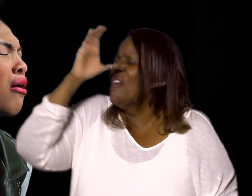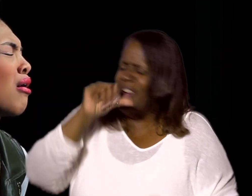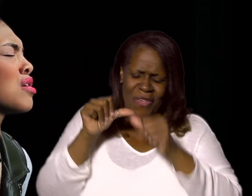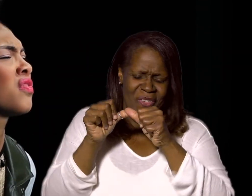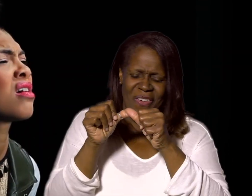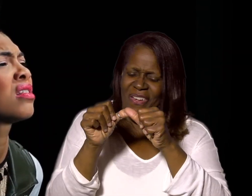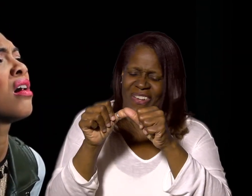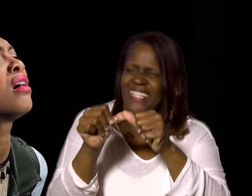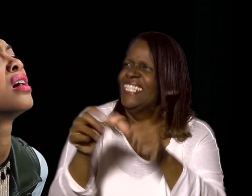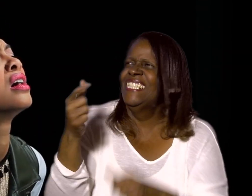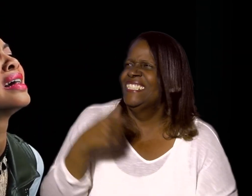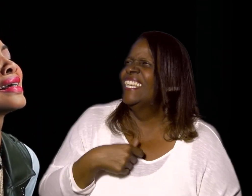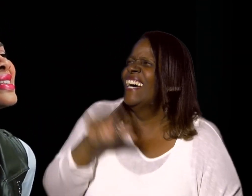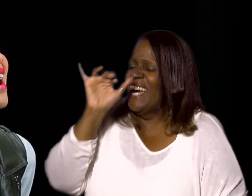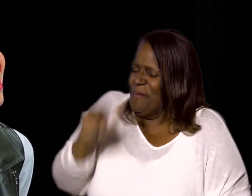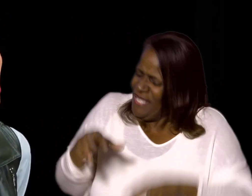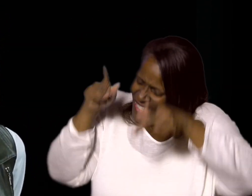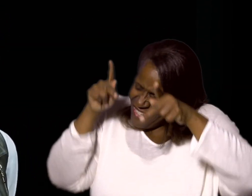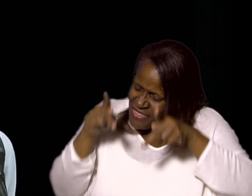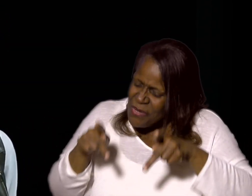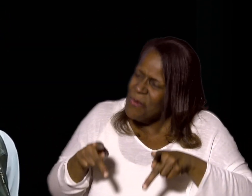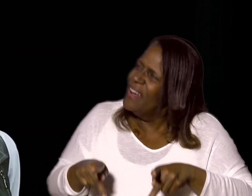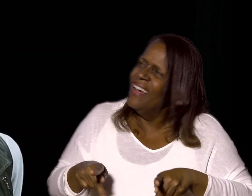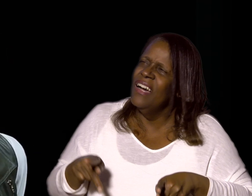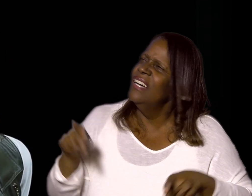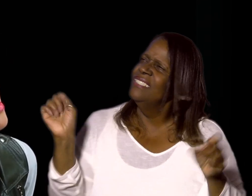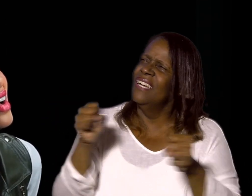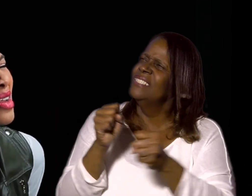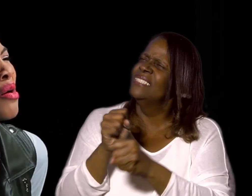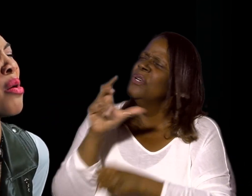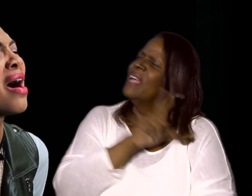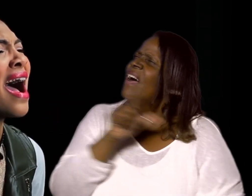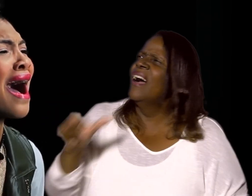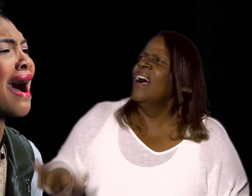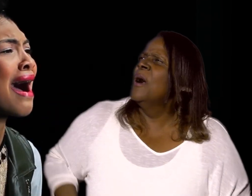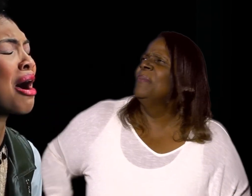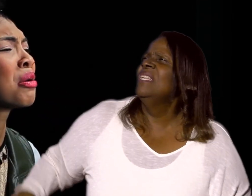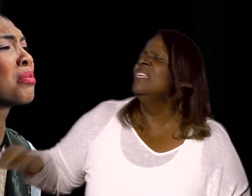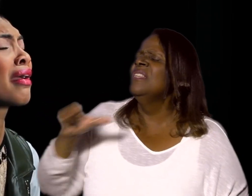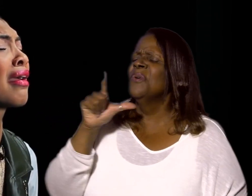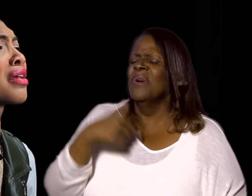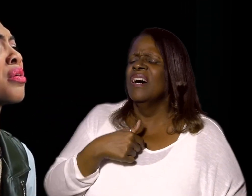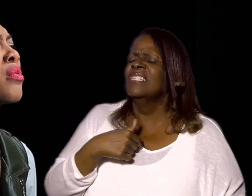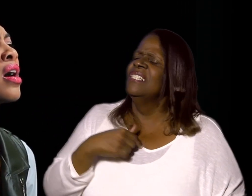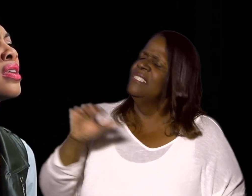further I'll be the one, oh, I'll be the one